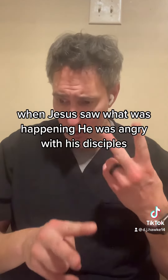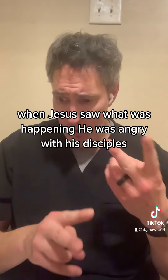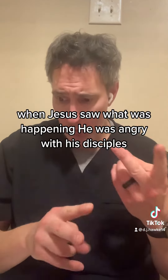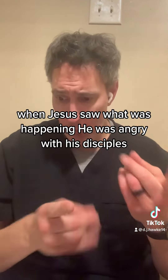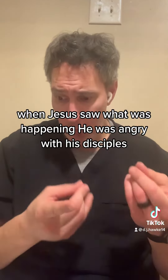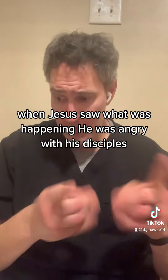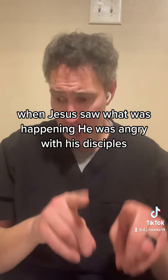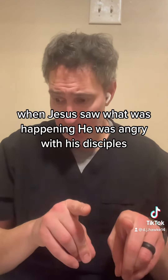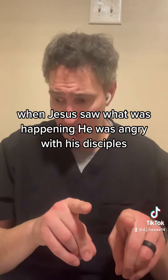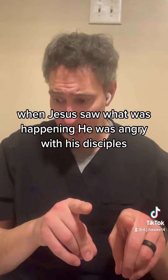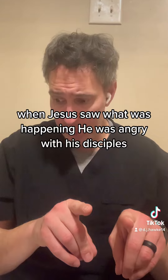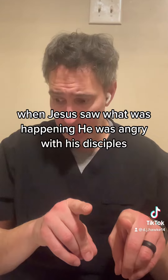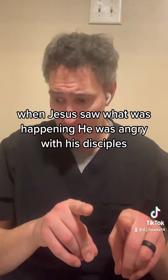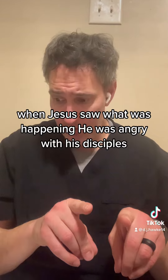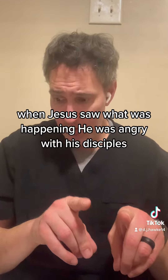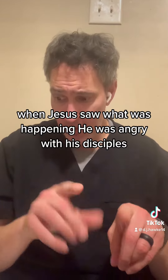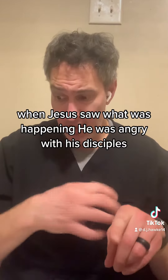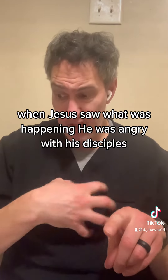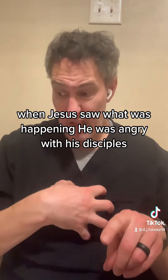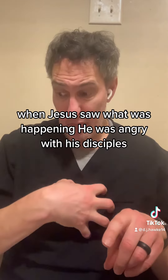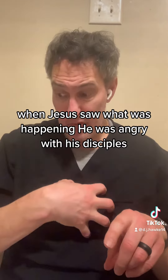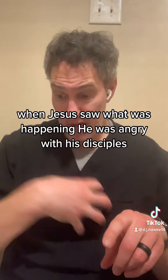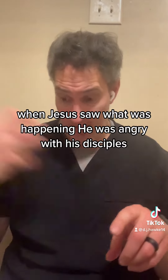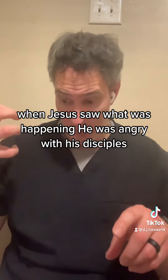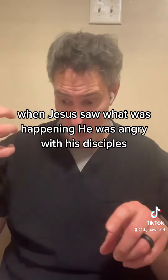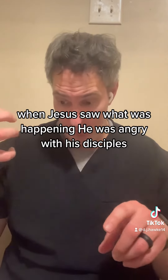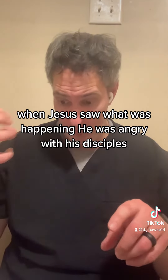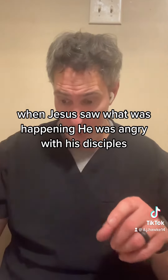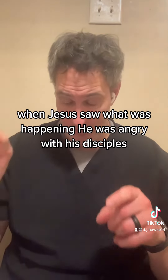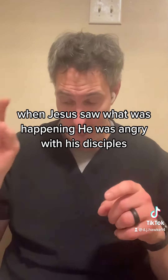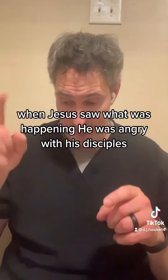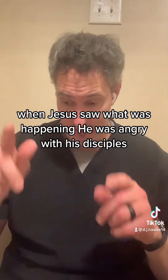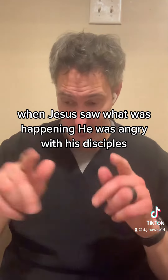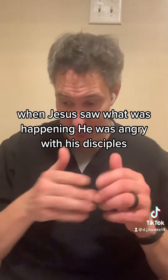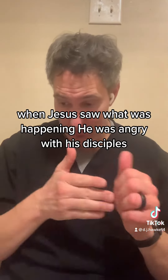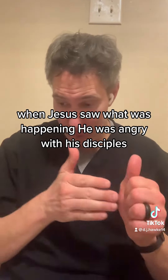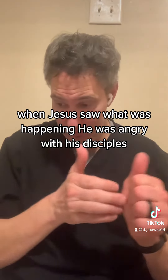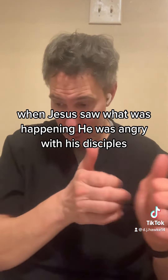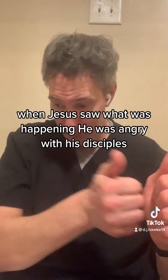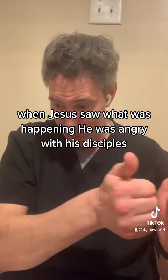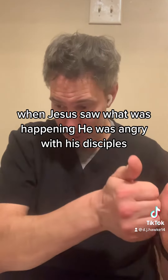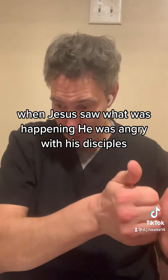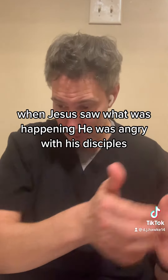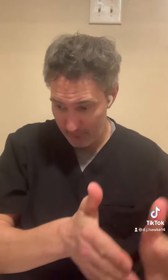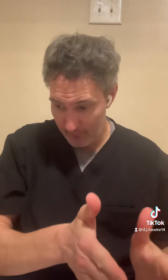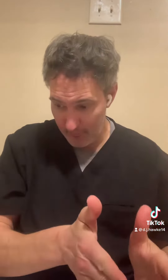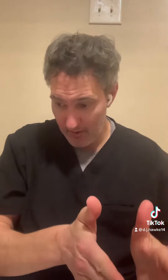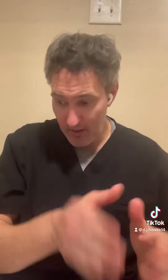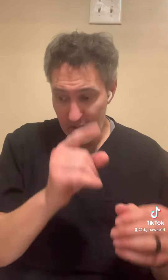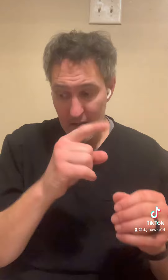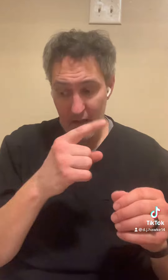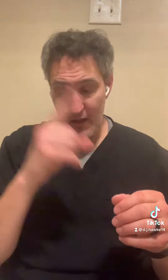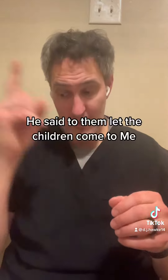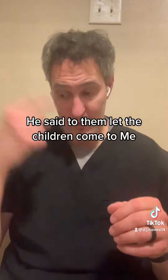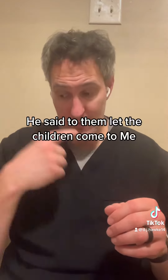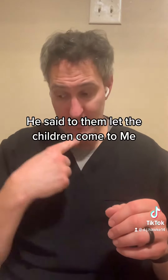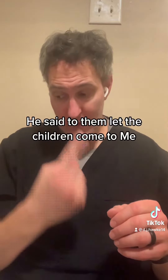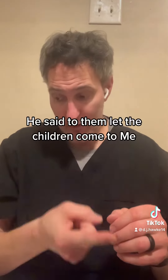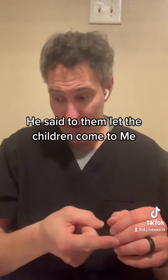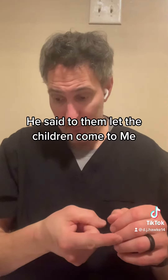what was happening, he was angry with his disciples. He said to them,